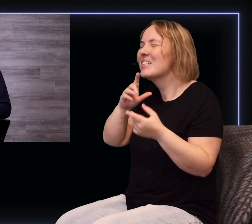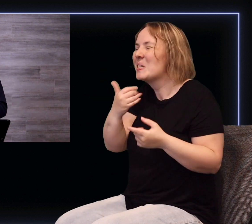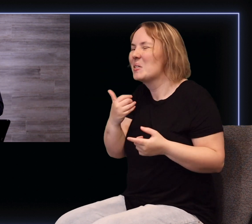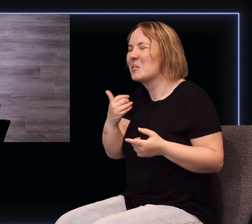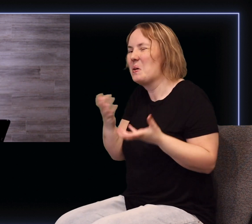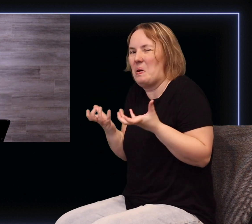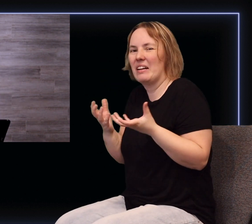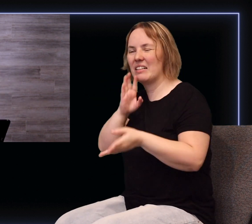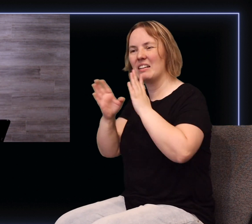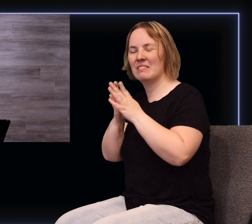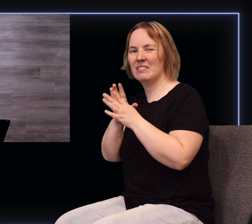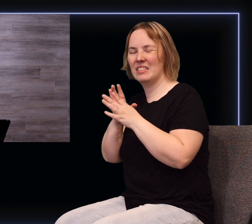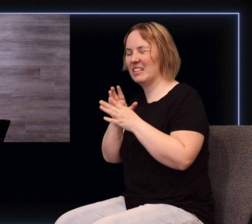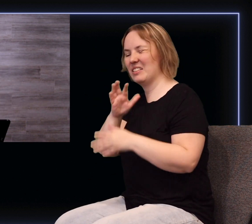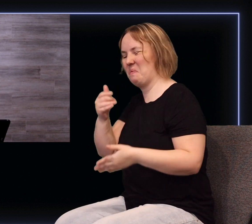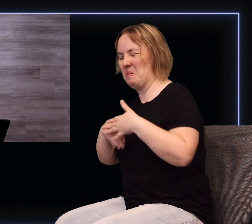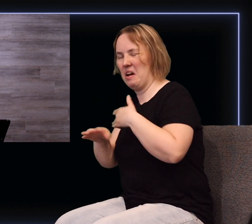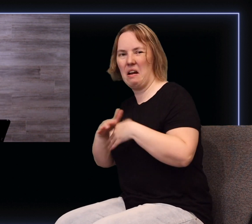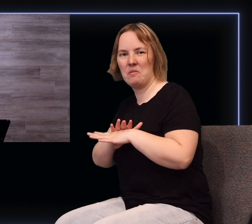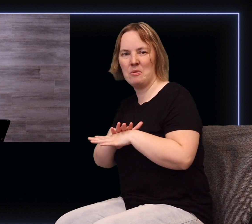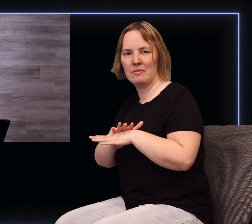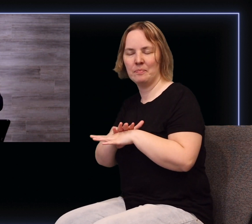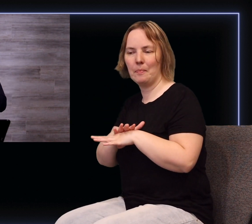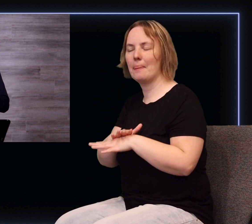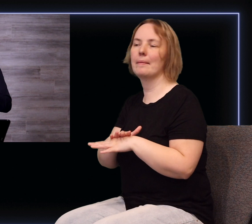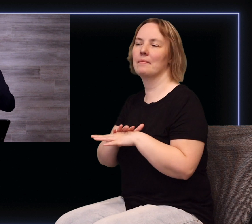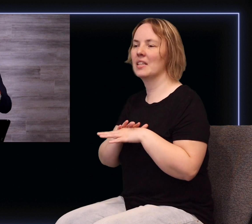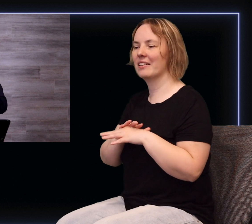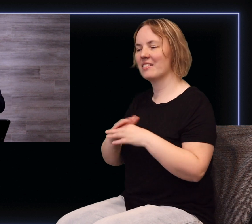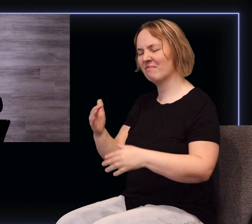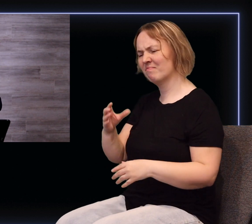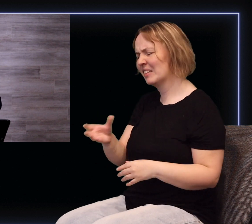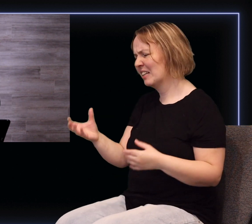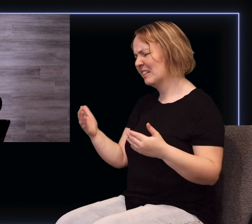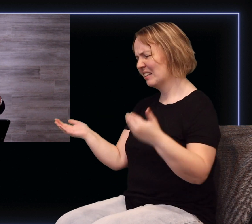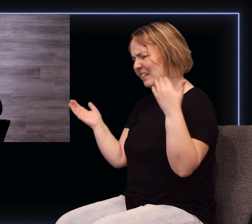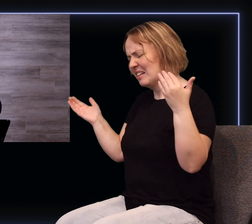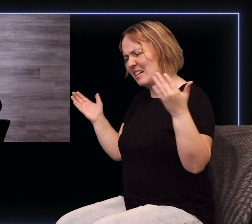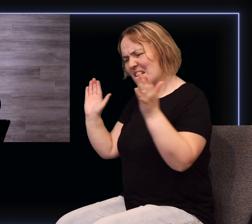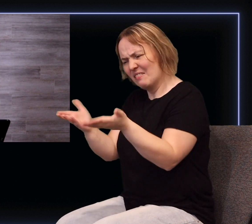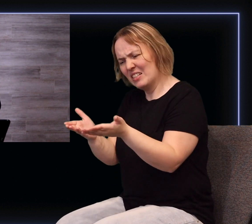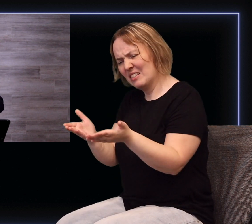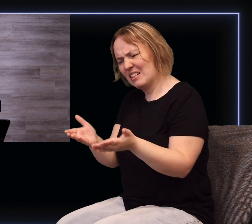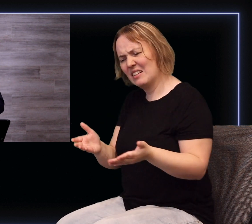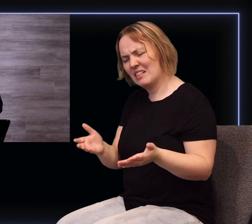that because they've convinced themselves somehow that those people, those Christians who want to see miracles, they're just looking for a show.